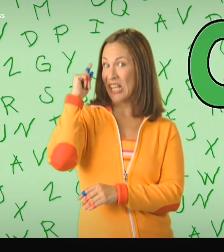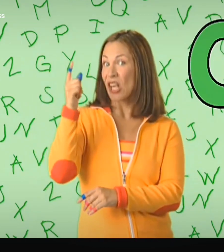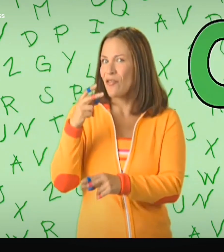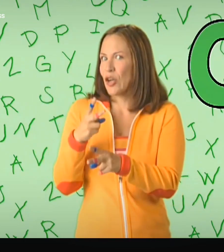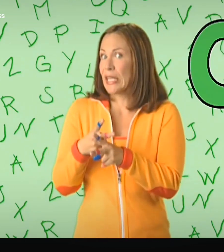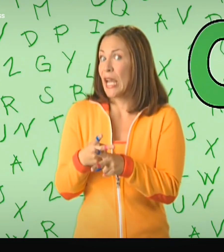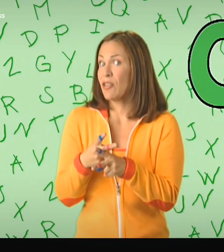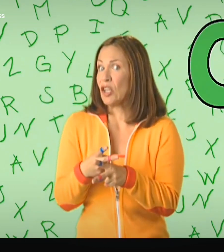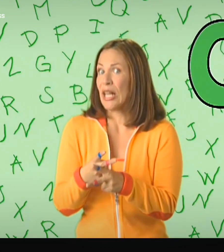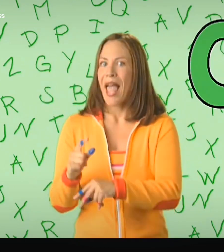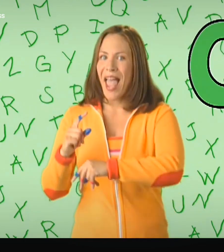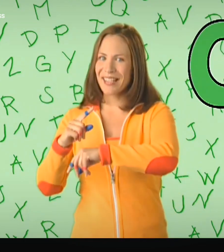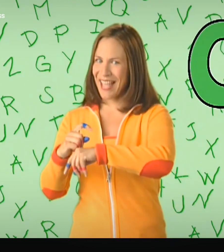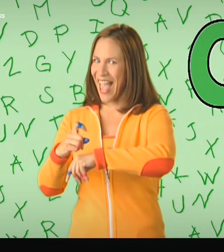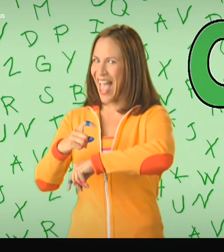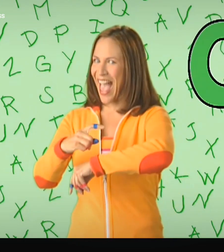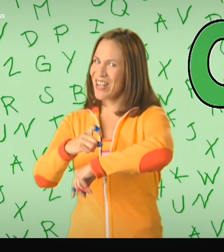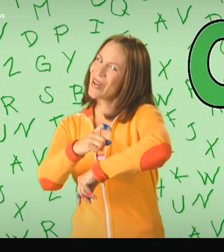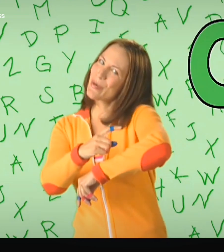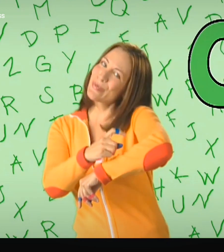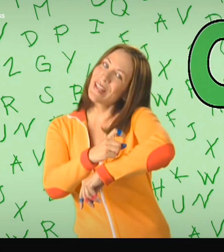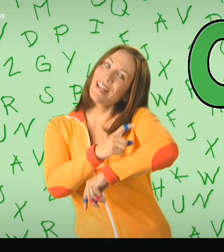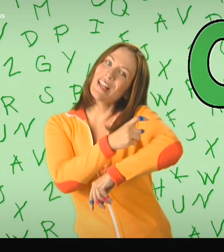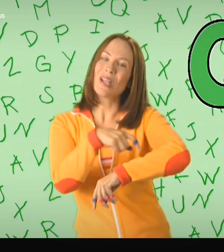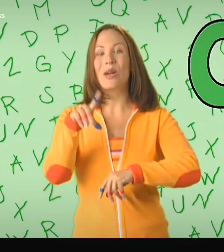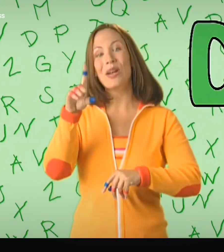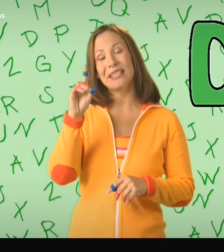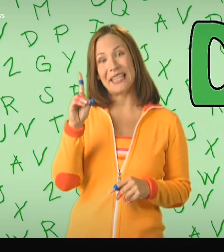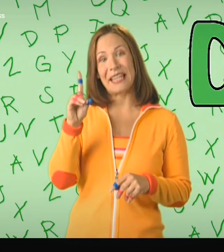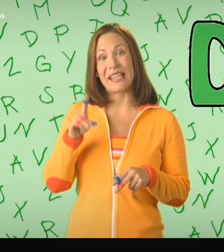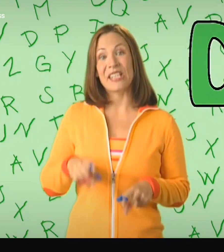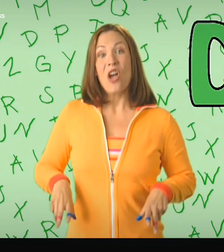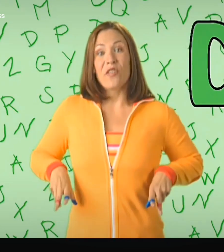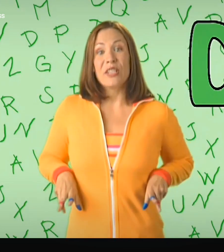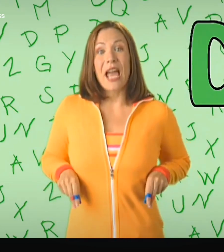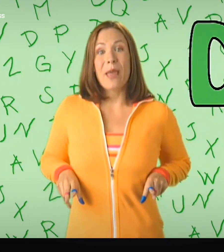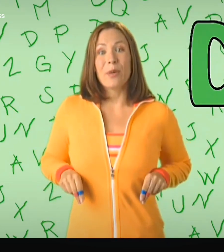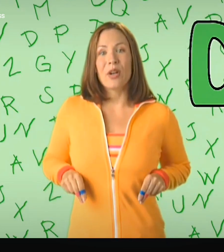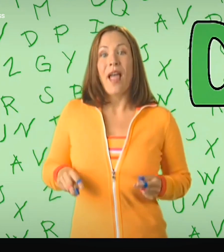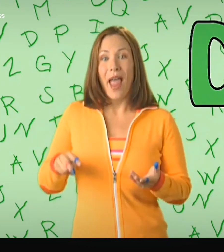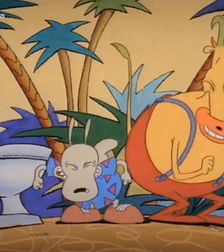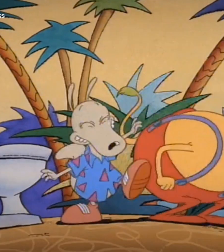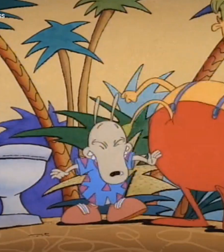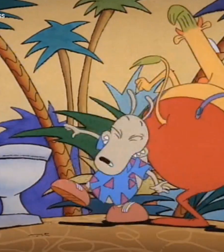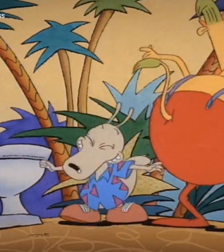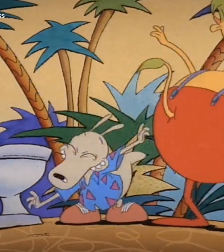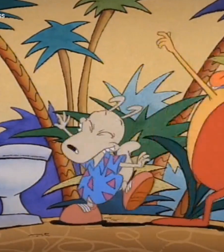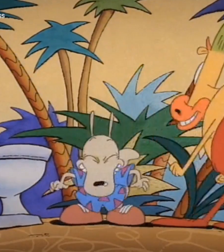C is for Careful and Caterpillar D is for Diaper and Game